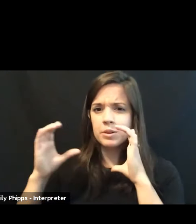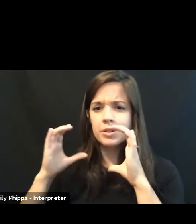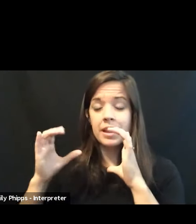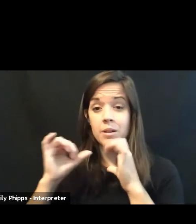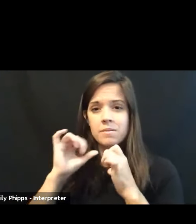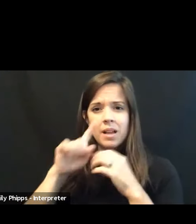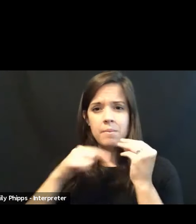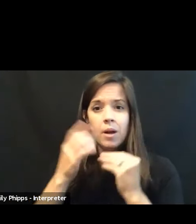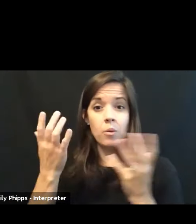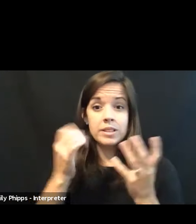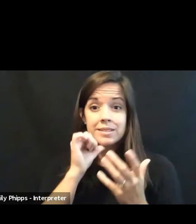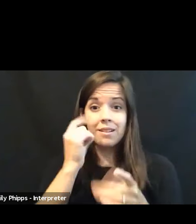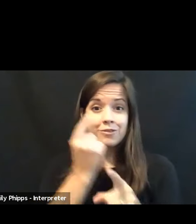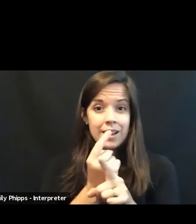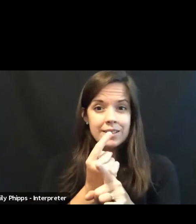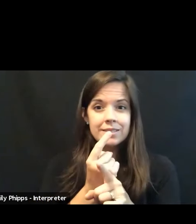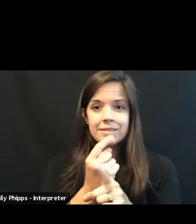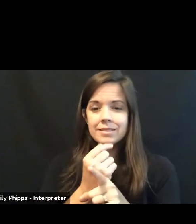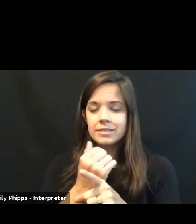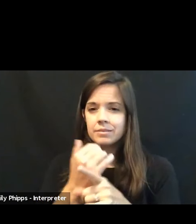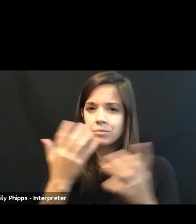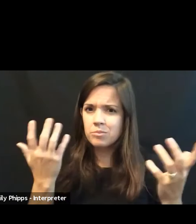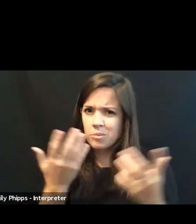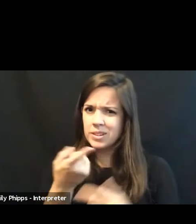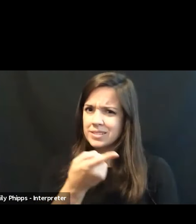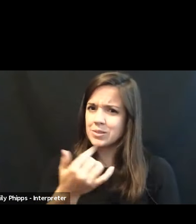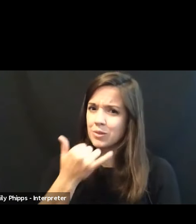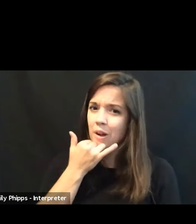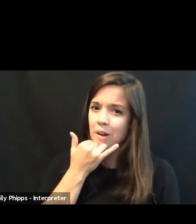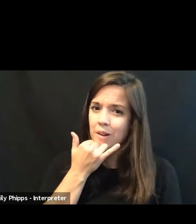wrong, that when good can be